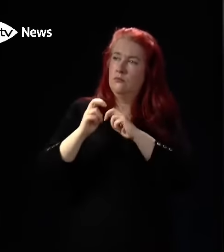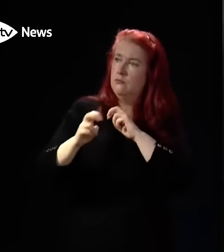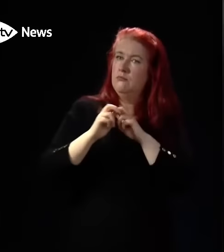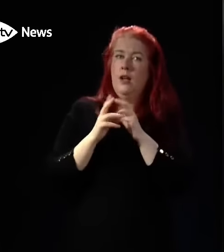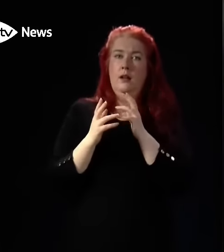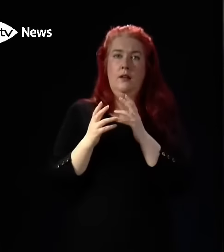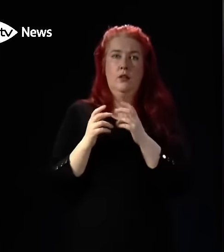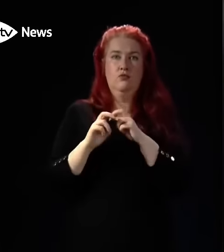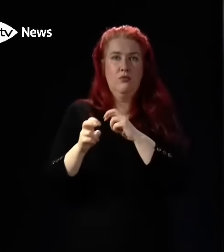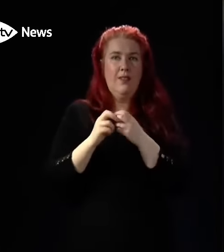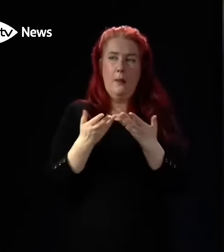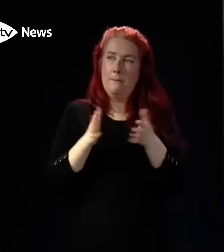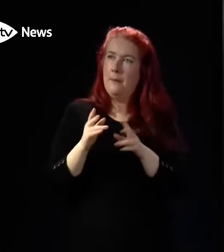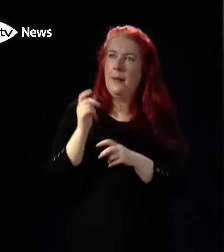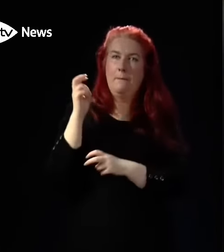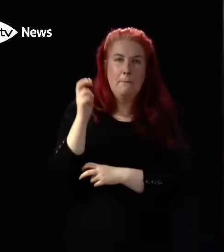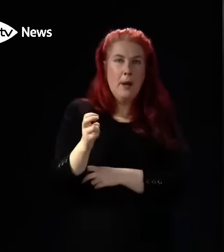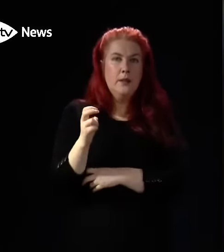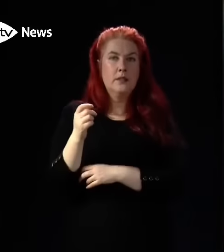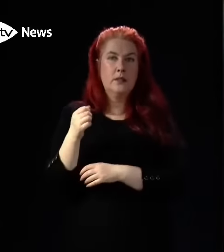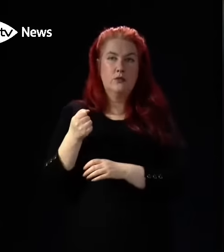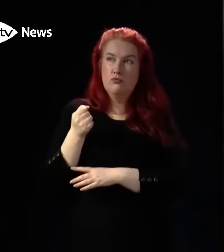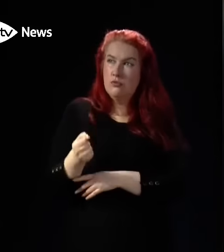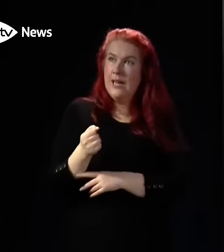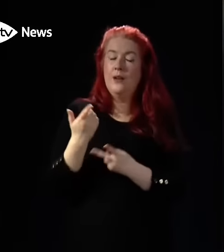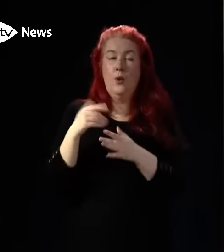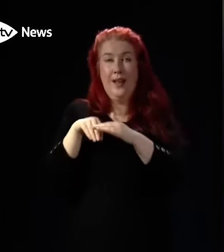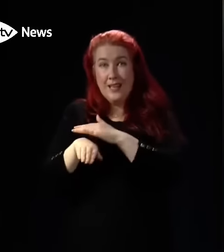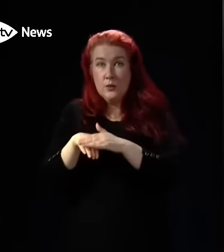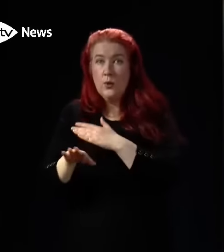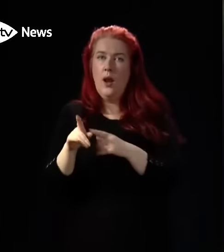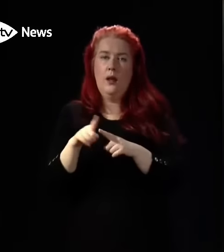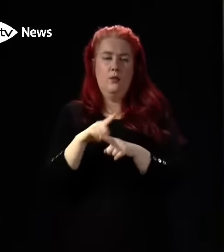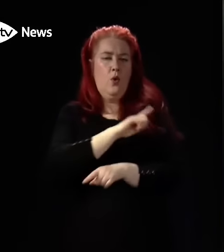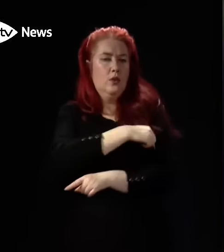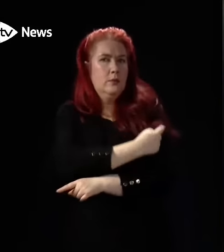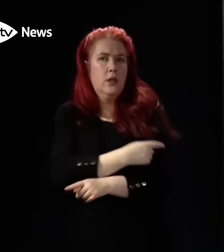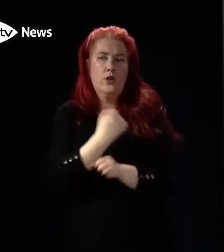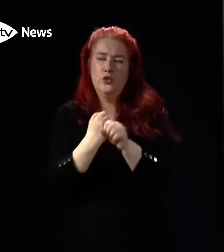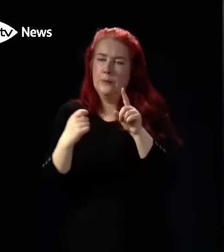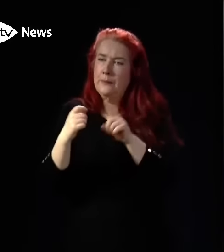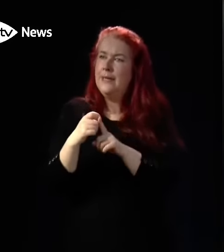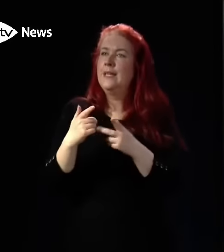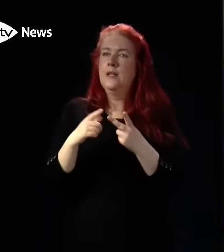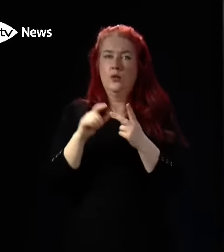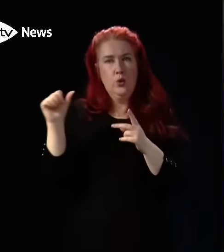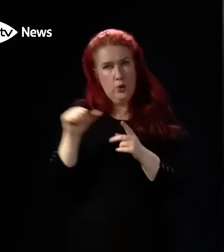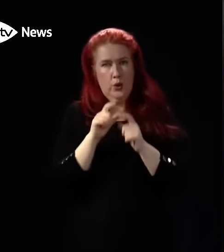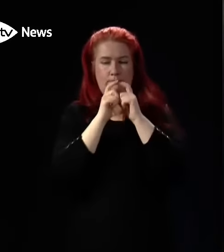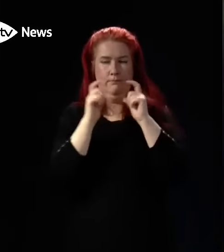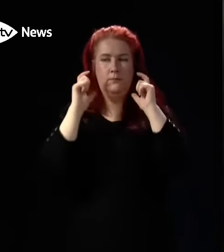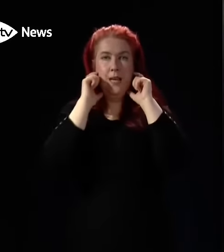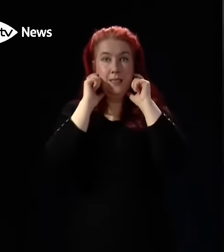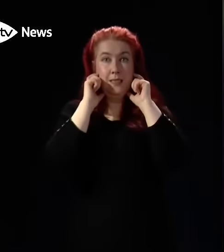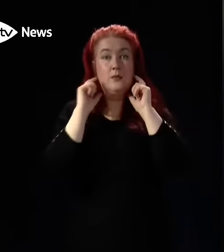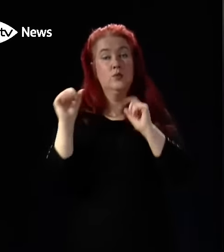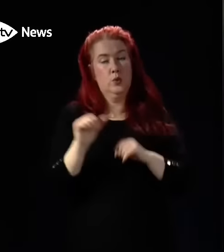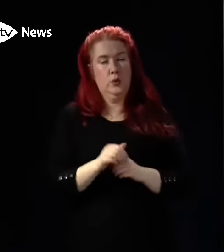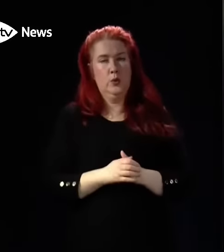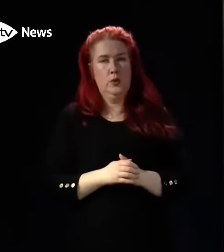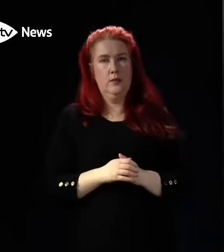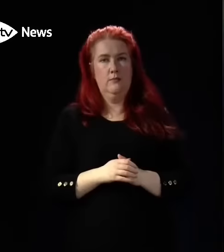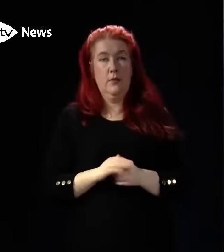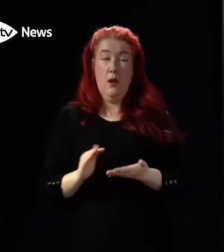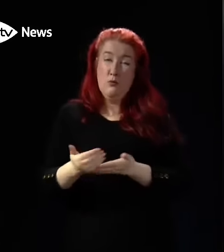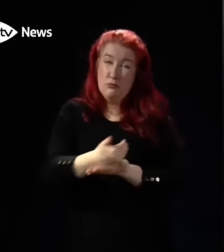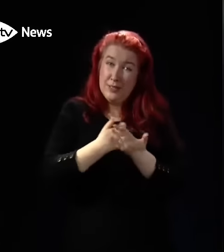or in public indoor spaces. That includes hospitals, GP surgeries and other healthcare facilities. By protecting our own health